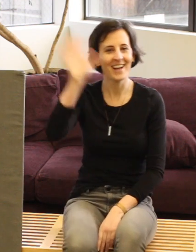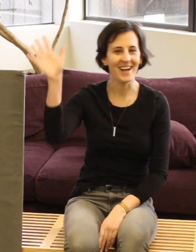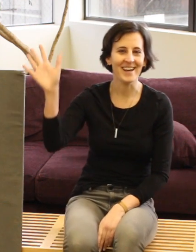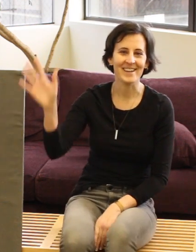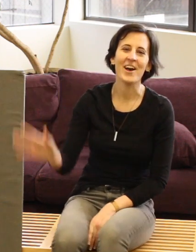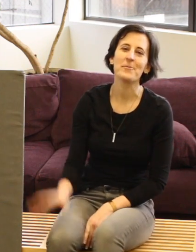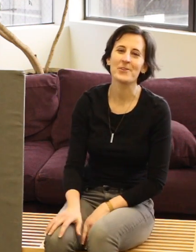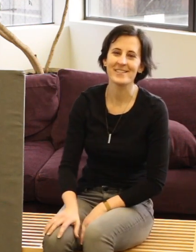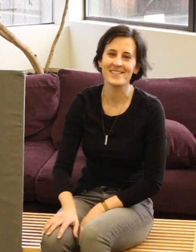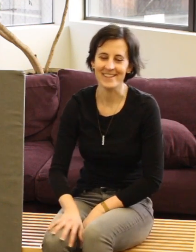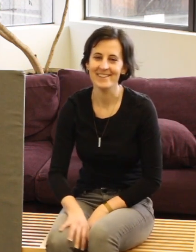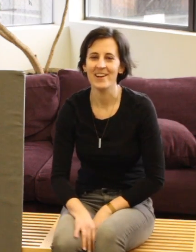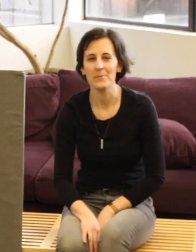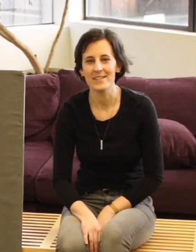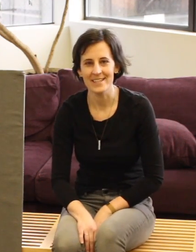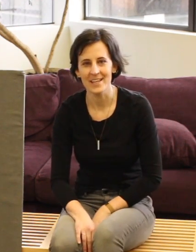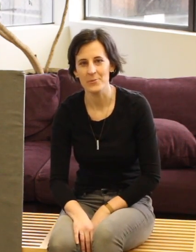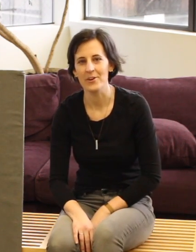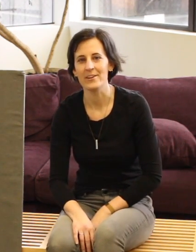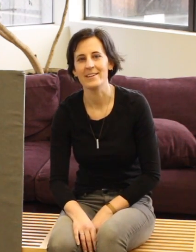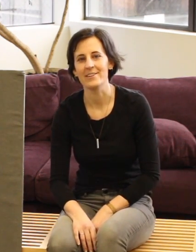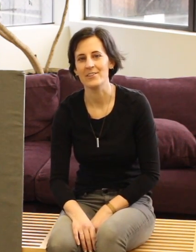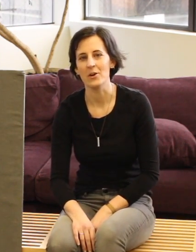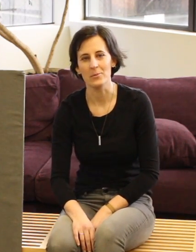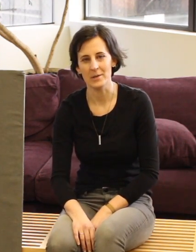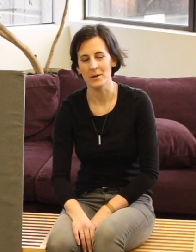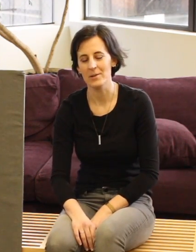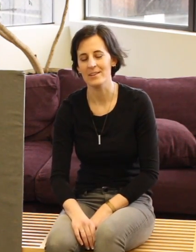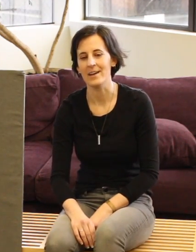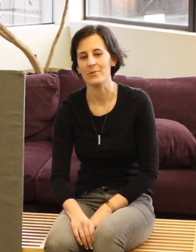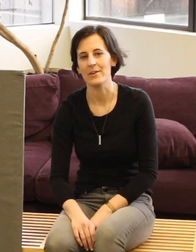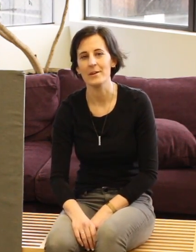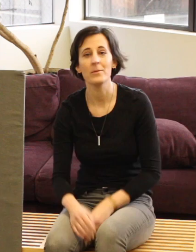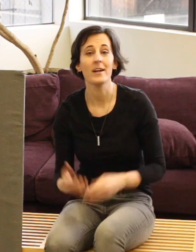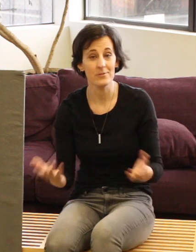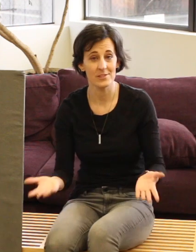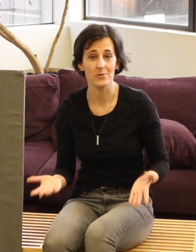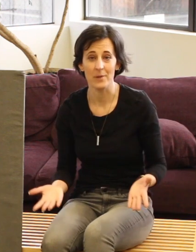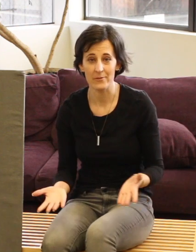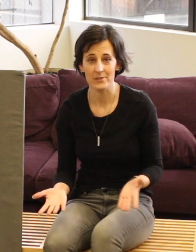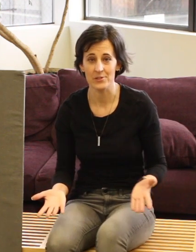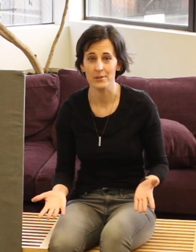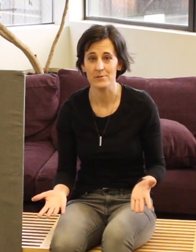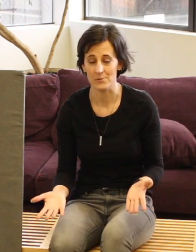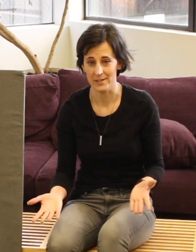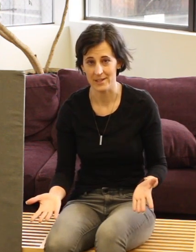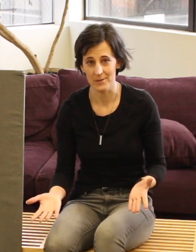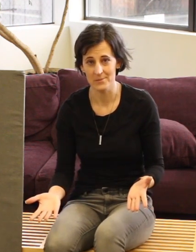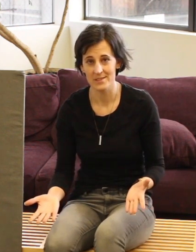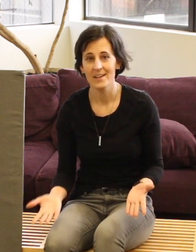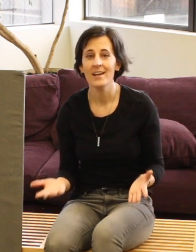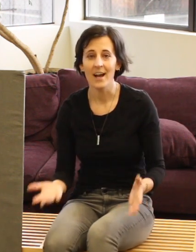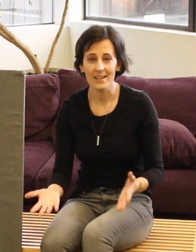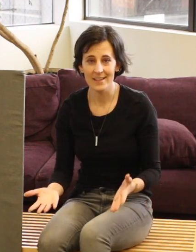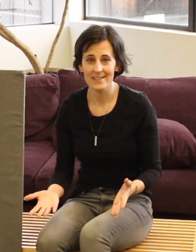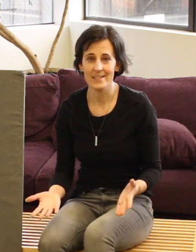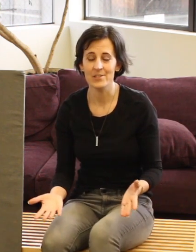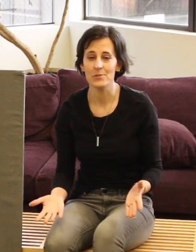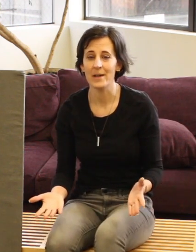Hi, I'm Christine. I'm the teen librarian here at the Albany Public Library, but I used to do my fair share of story times. I'd like to teach you my